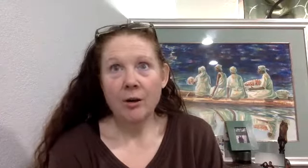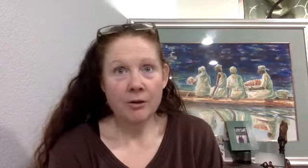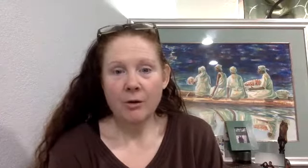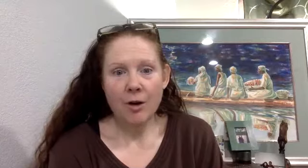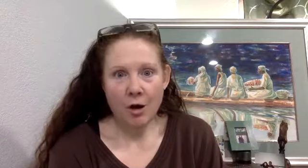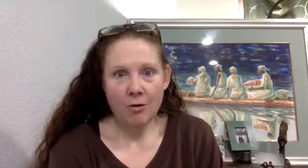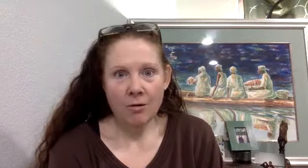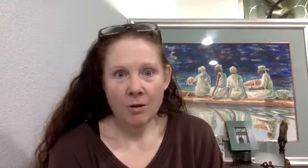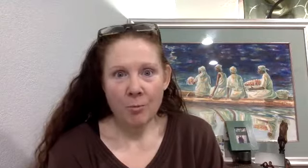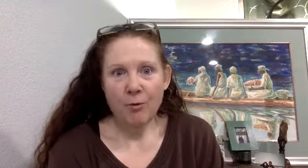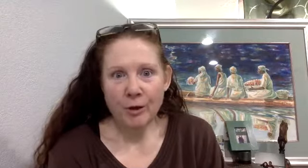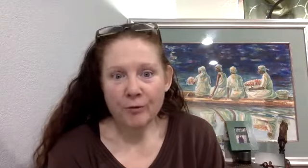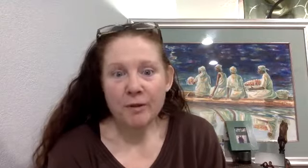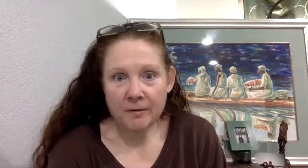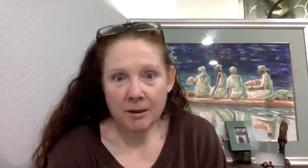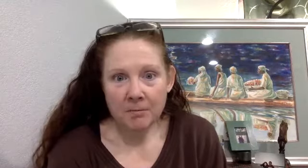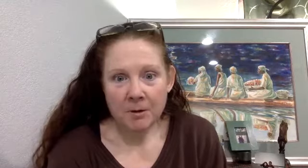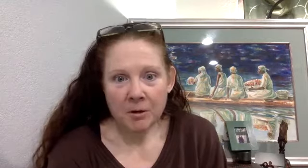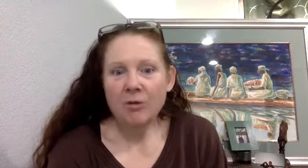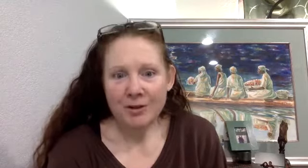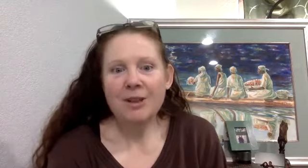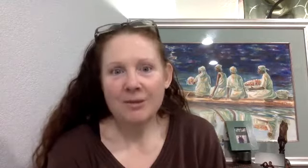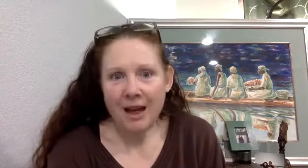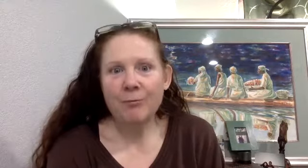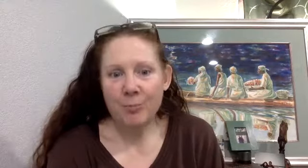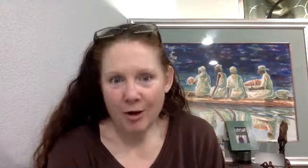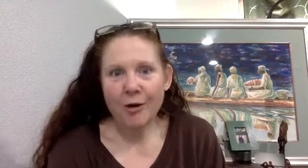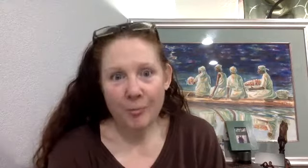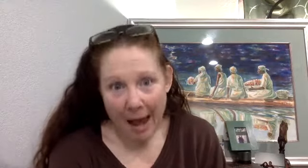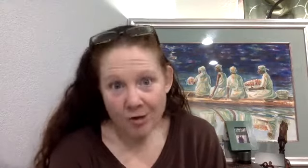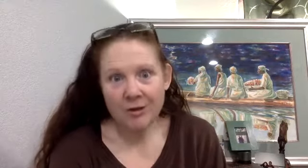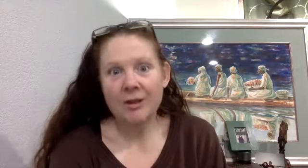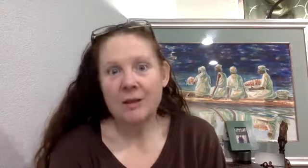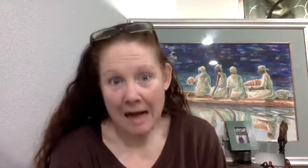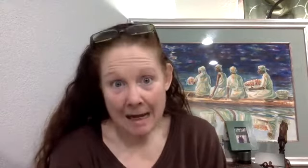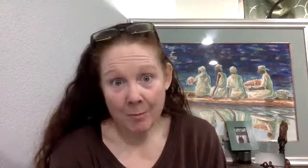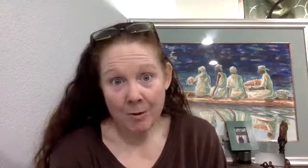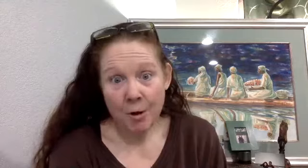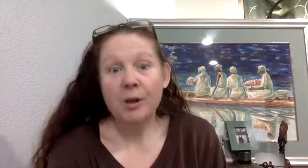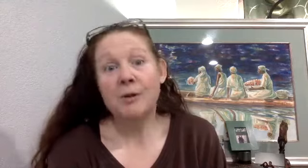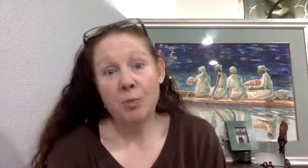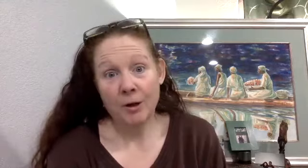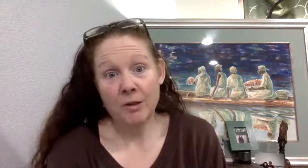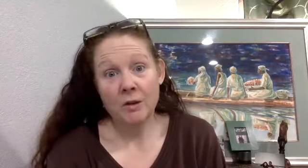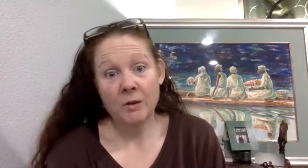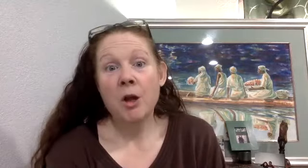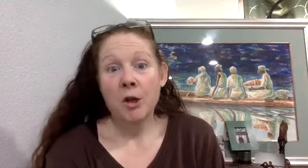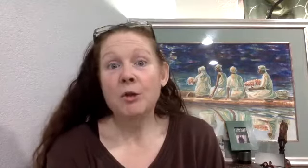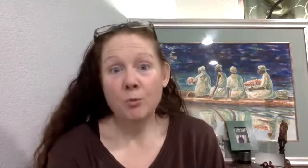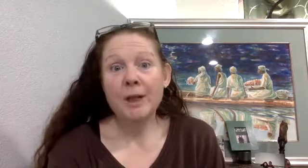or so ago before he turned 50. The rest of his life will be on her majesty's dime because of Parkinson's. There's a real